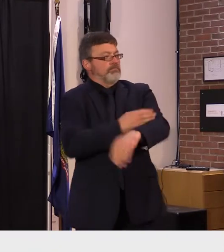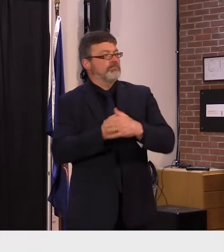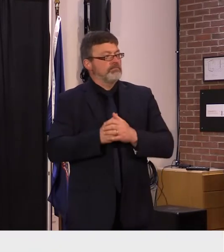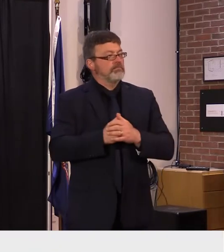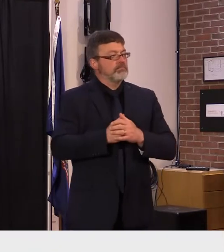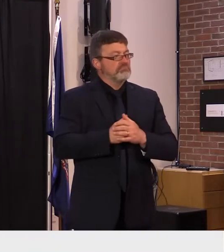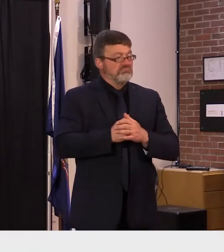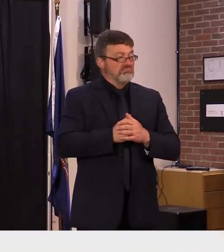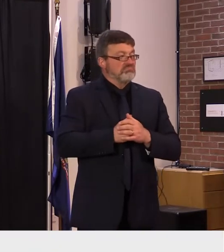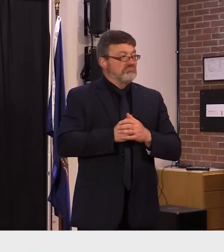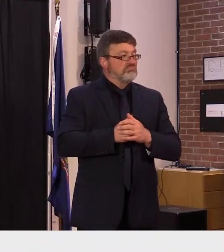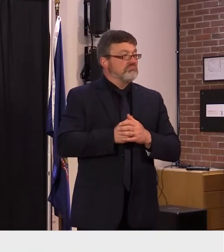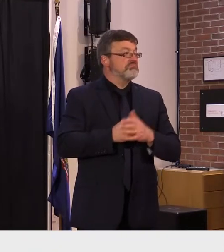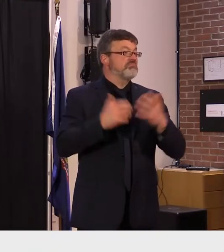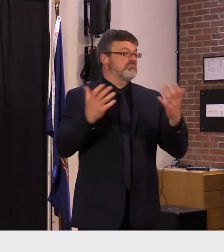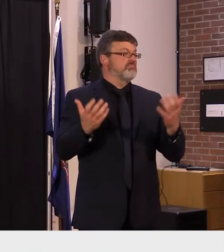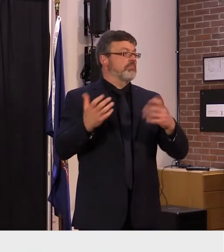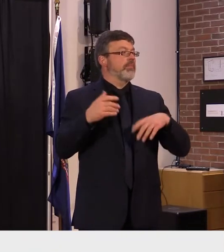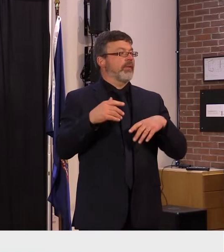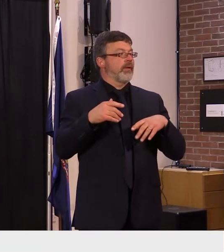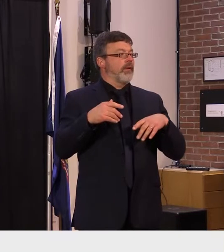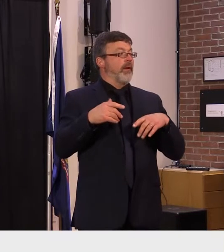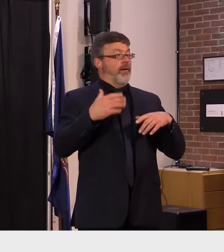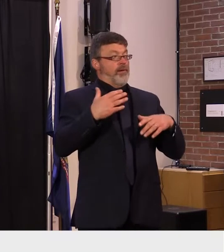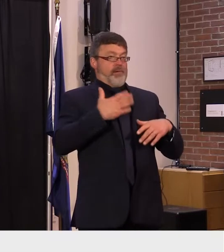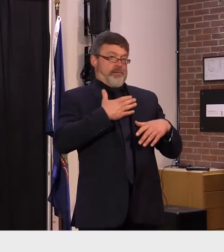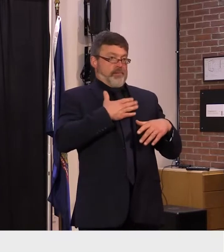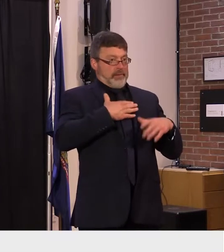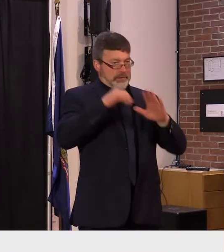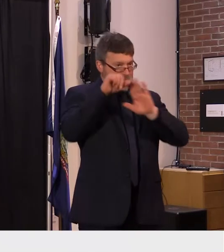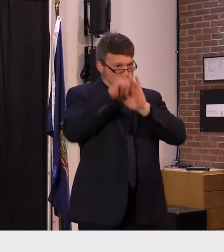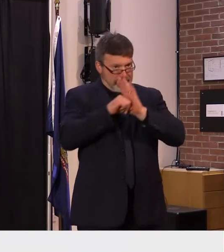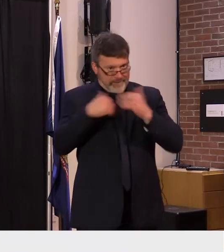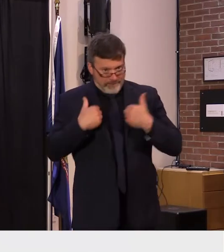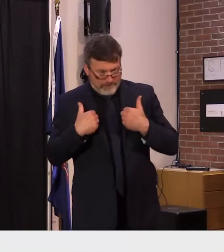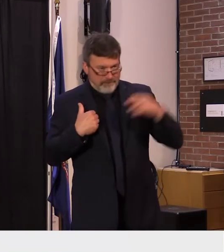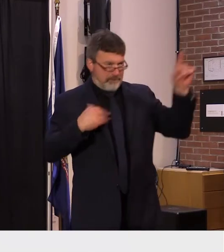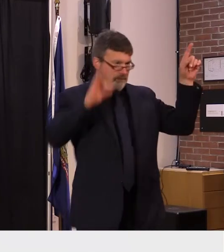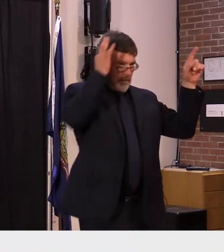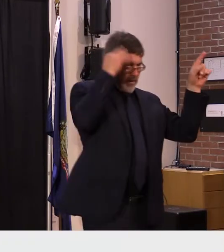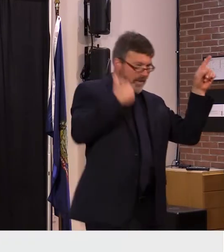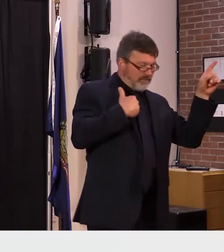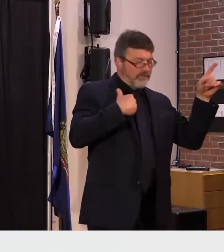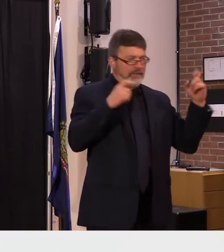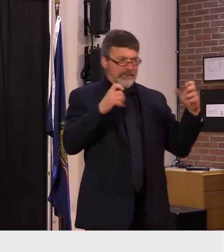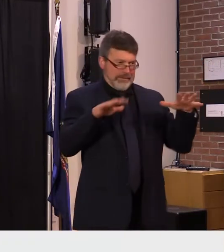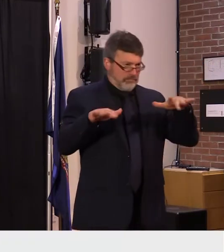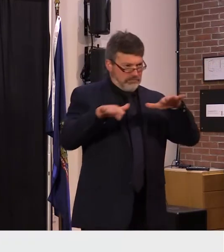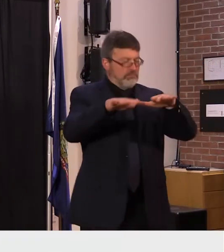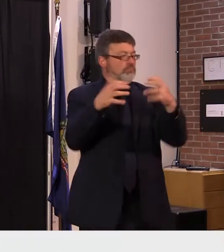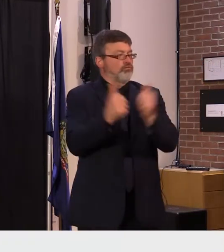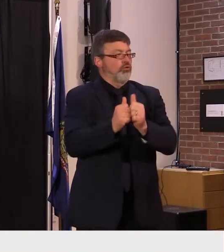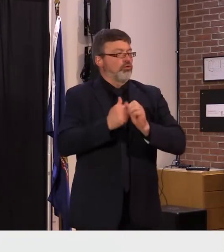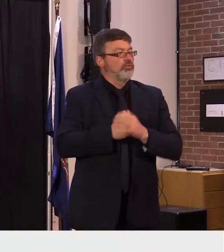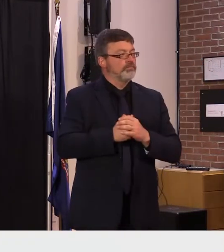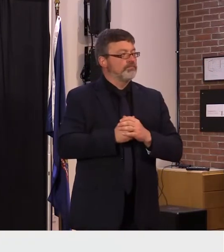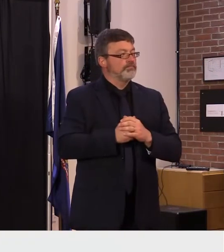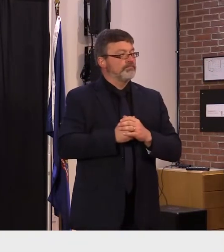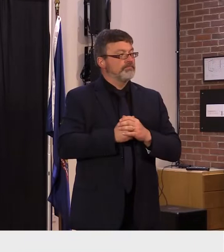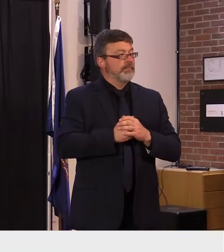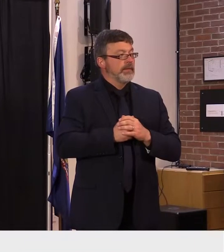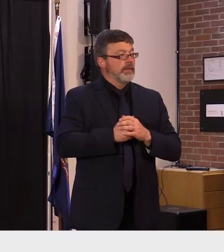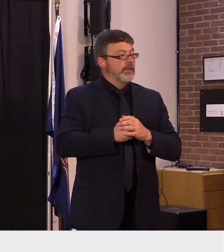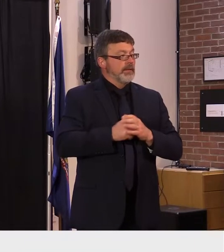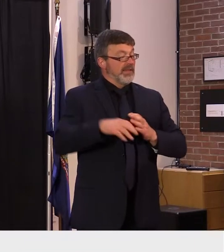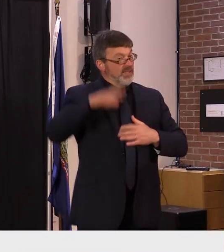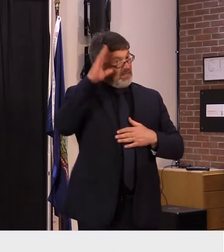will be responsive to the needs of individual students in schools since we have had little limited time to engage in this work essentially